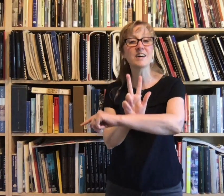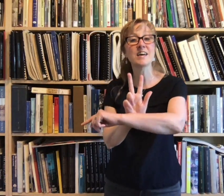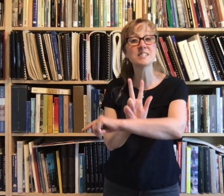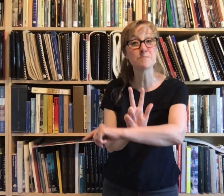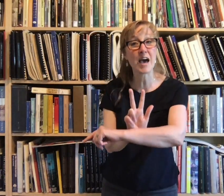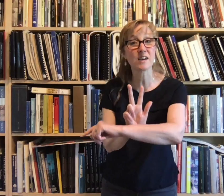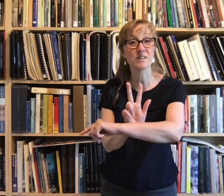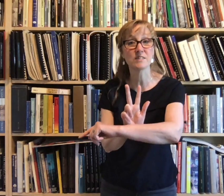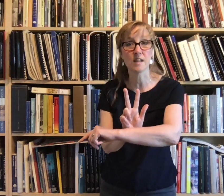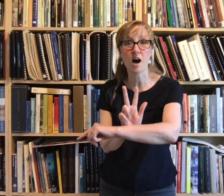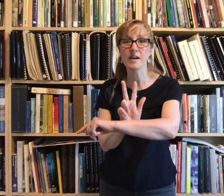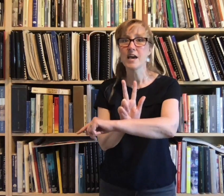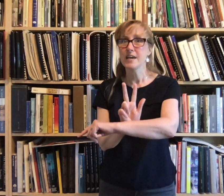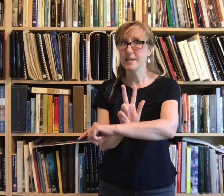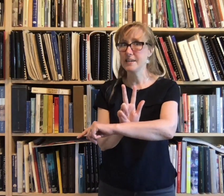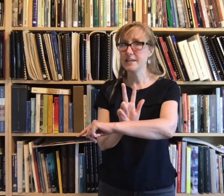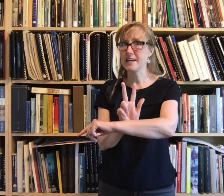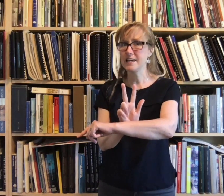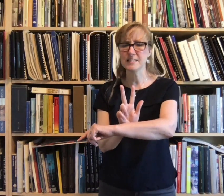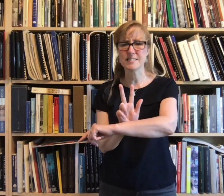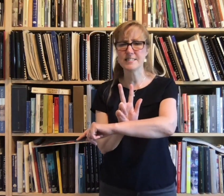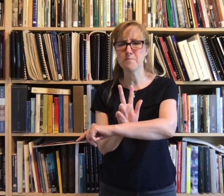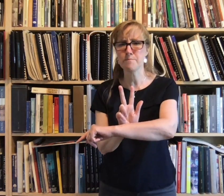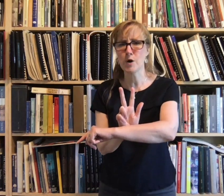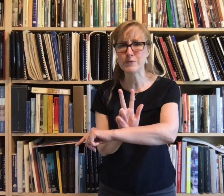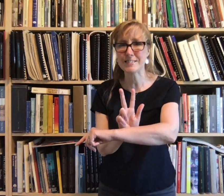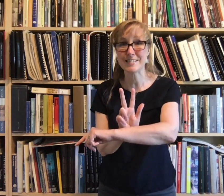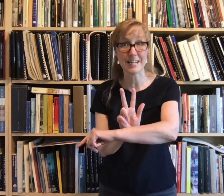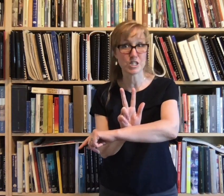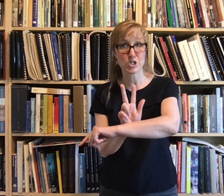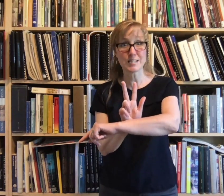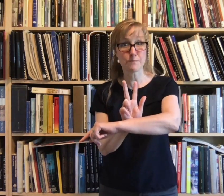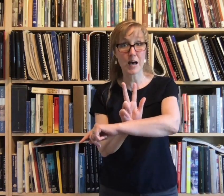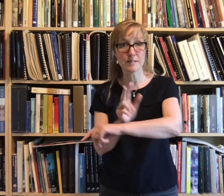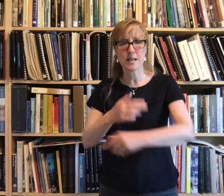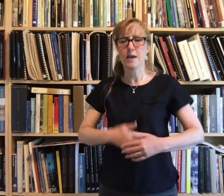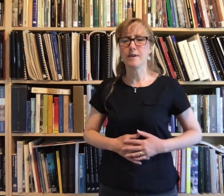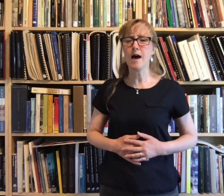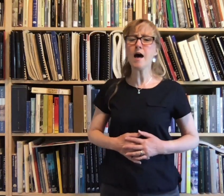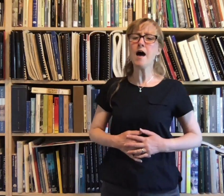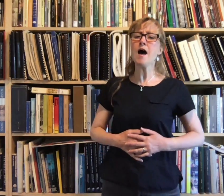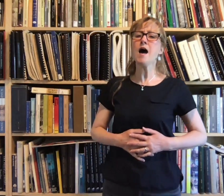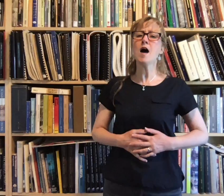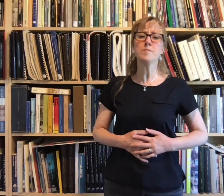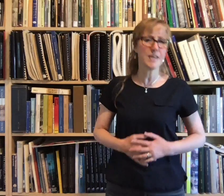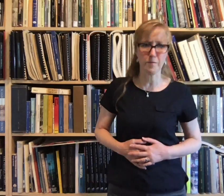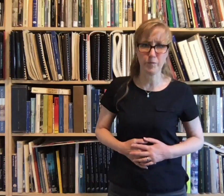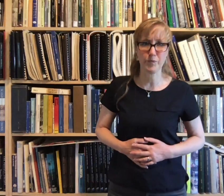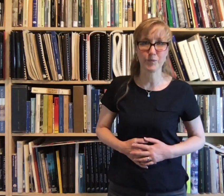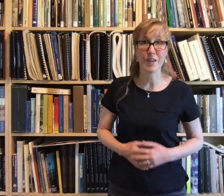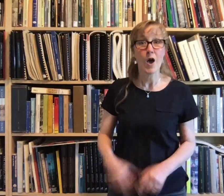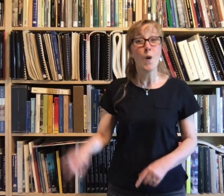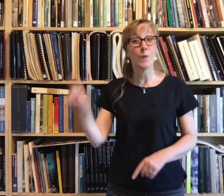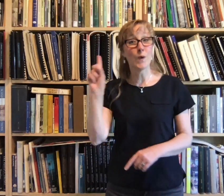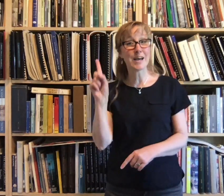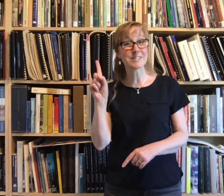a speckled log eating some most delicious bugs. Yum, yum. One